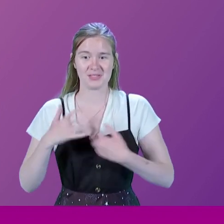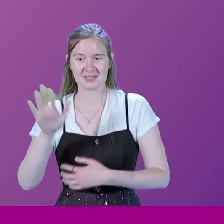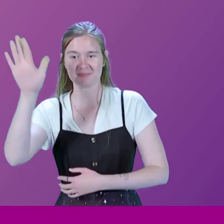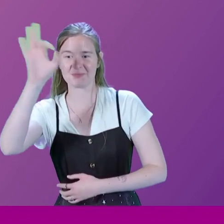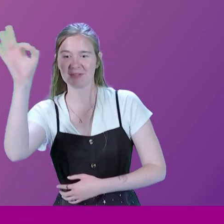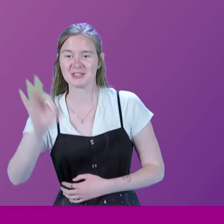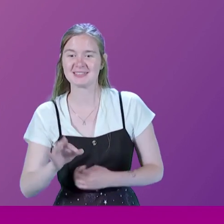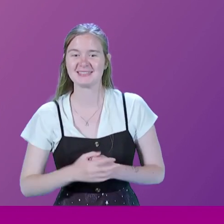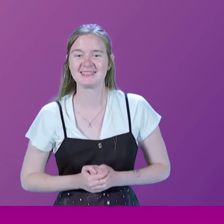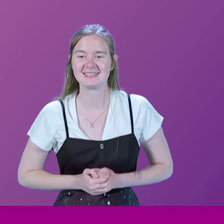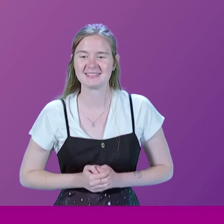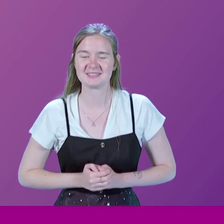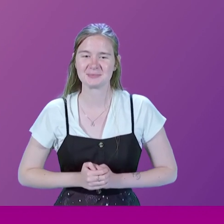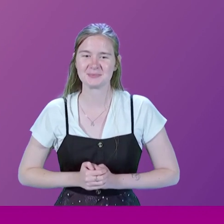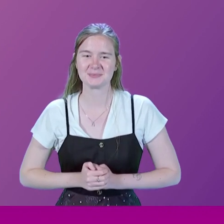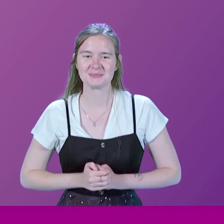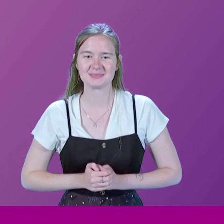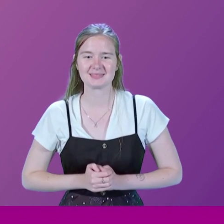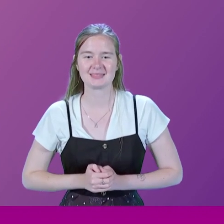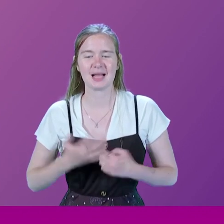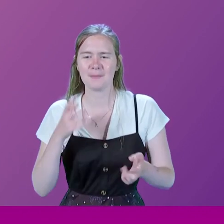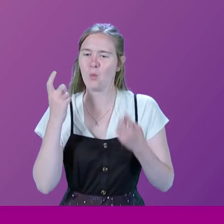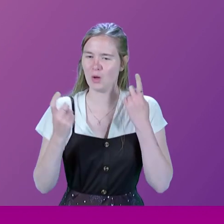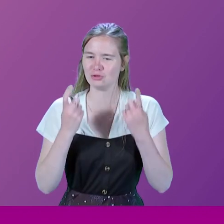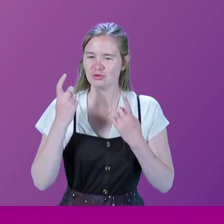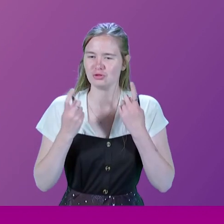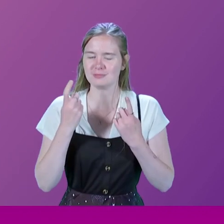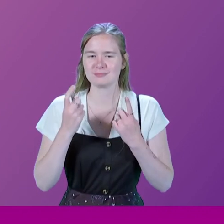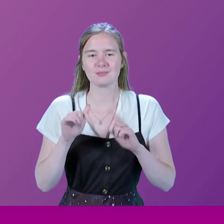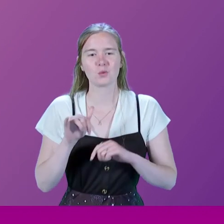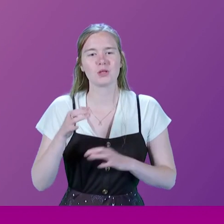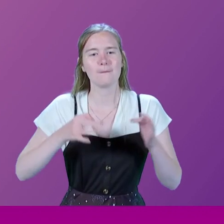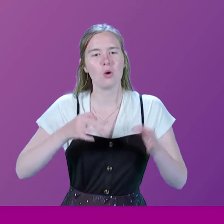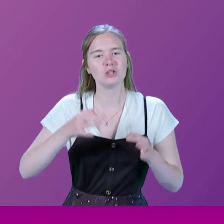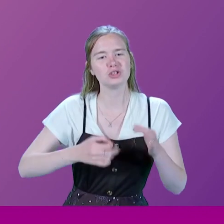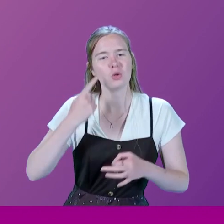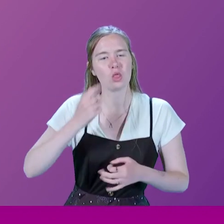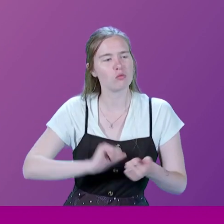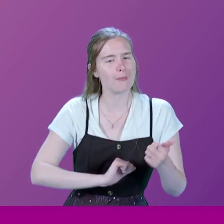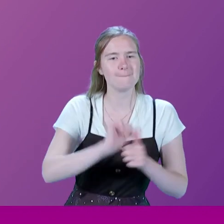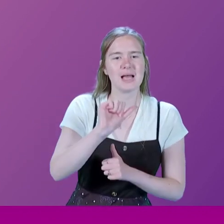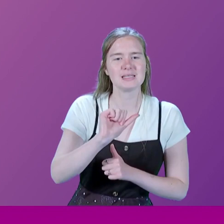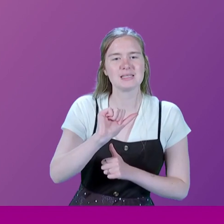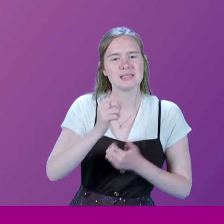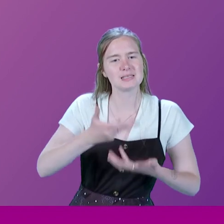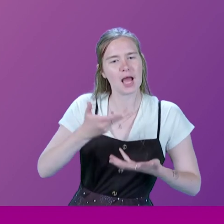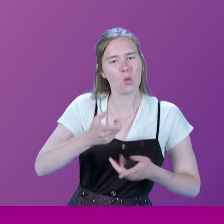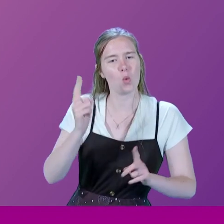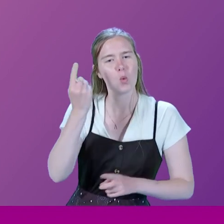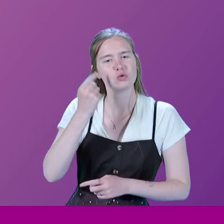questioner. I was just wondering which politicians you thought were the best at the present moment.